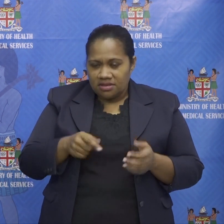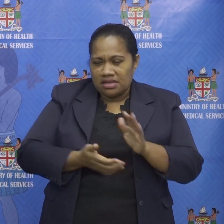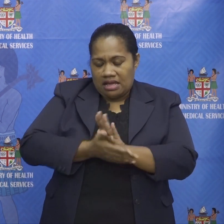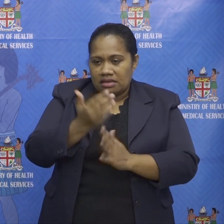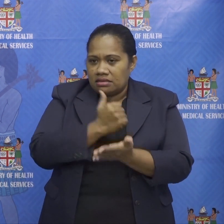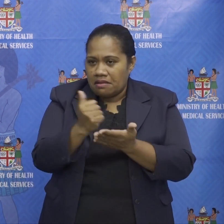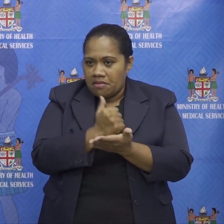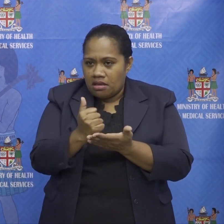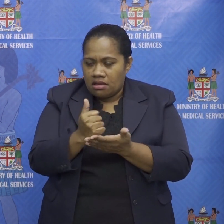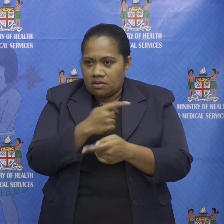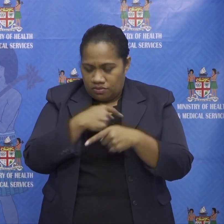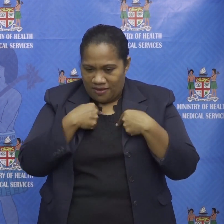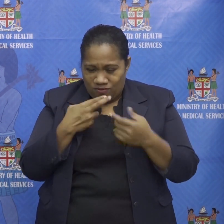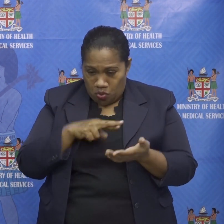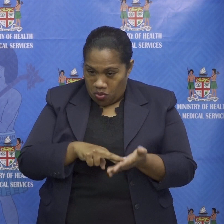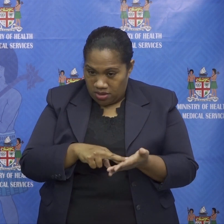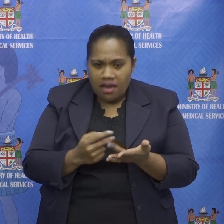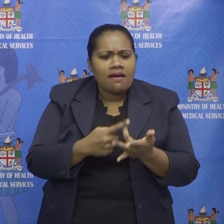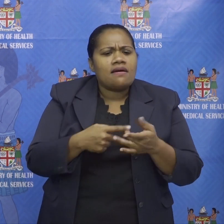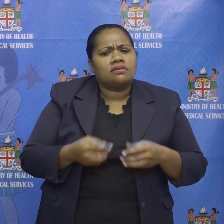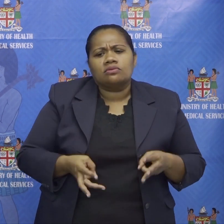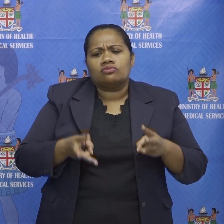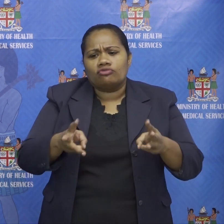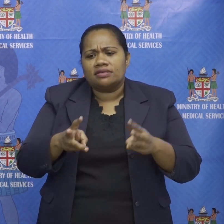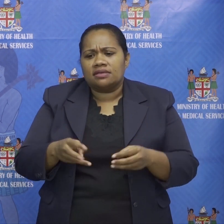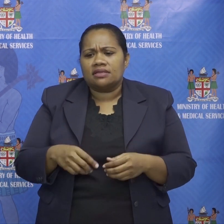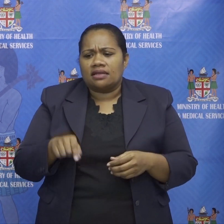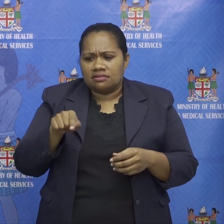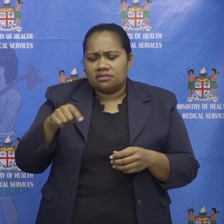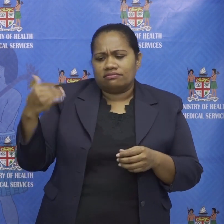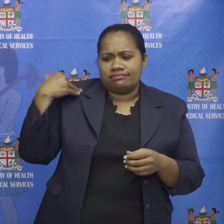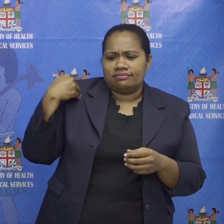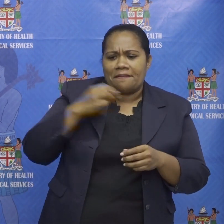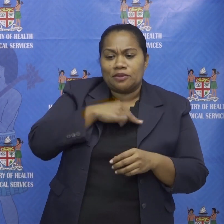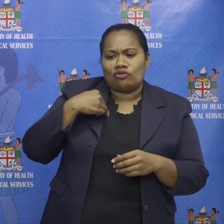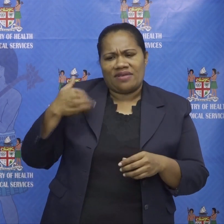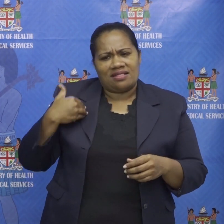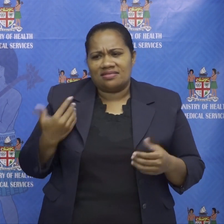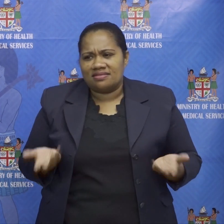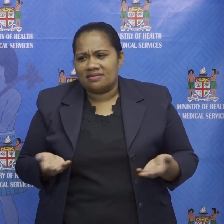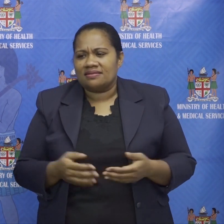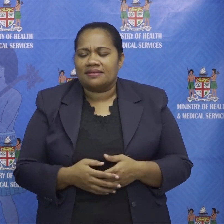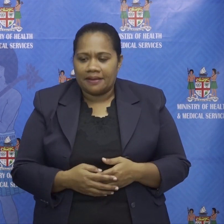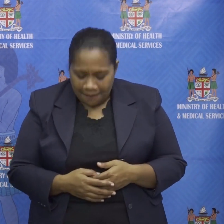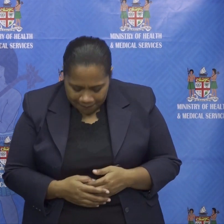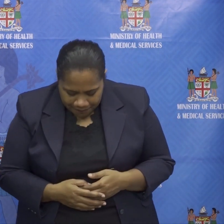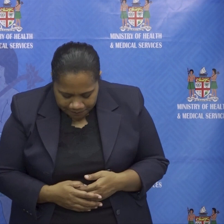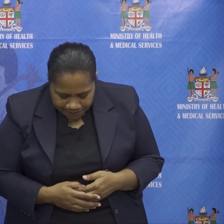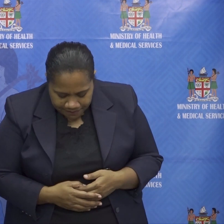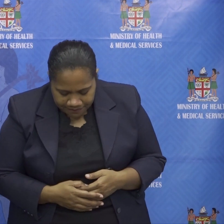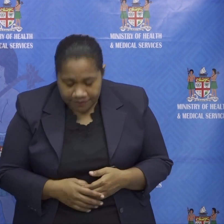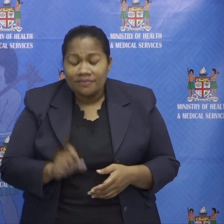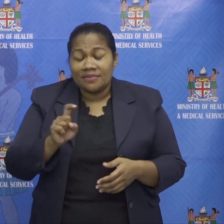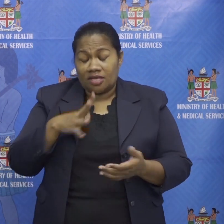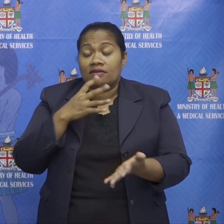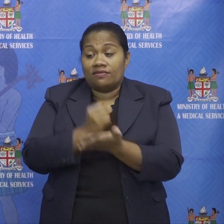active cases we have recorded and other ways that it has impacted the ministry of health as a whole yeah i mean i can confirm this is the